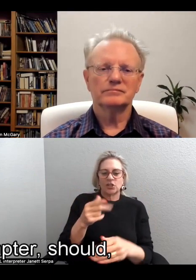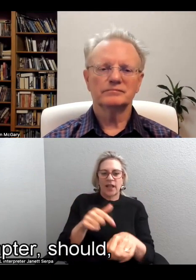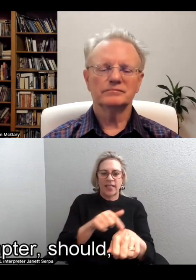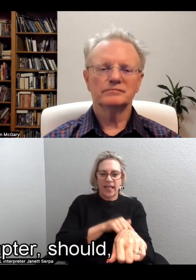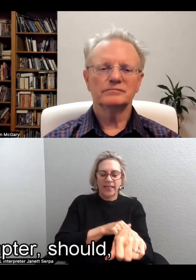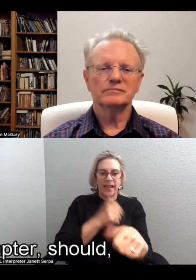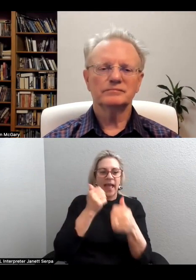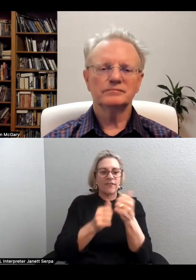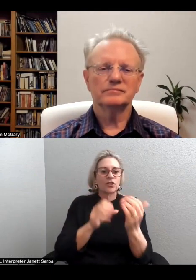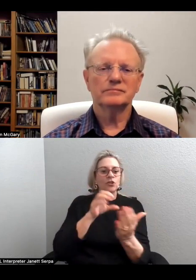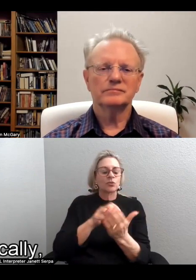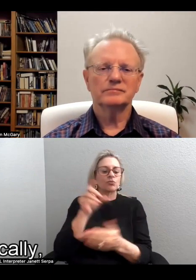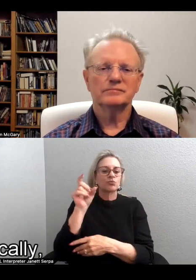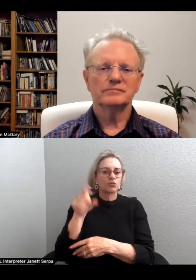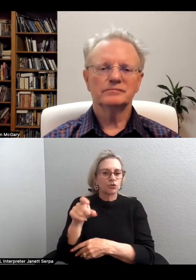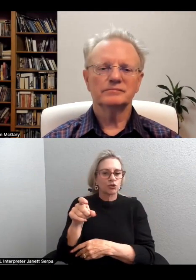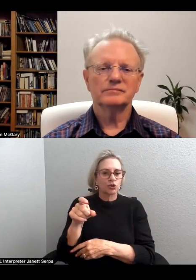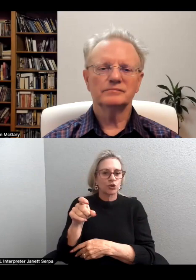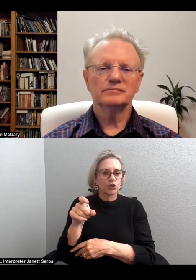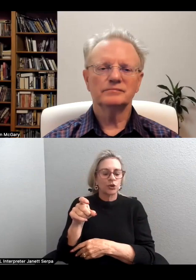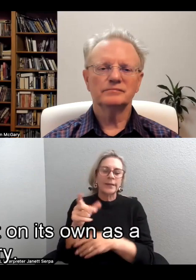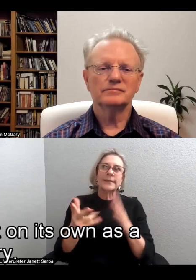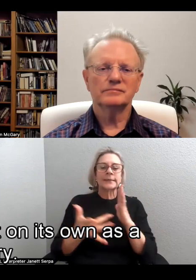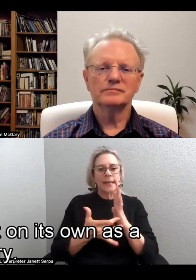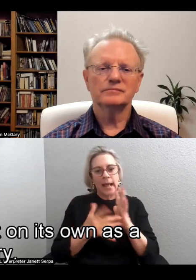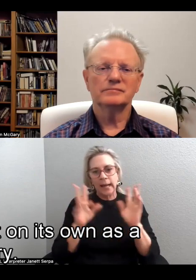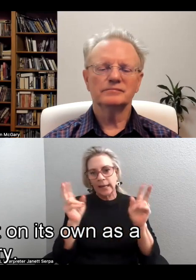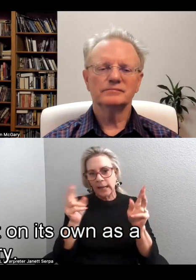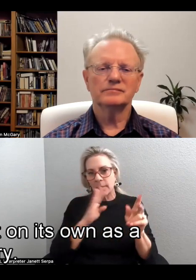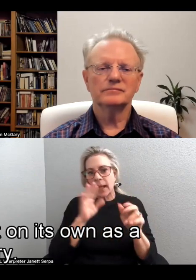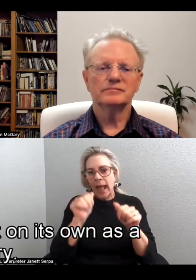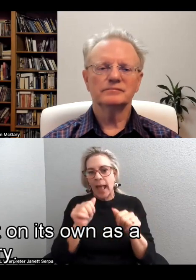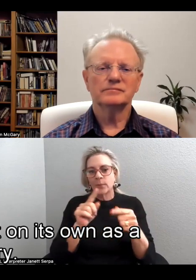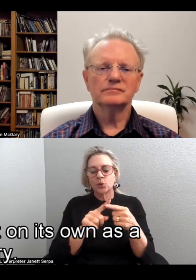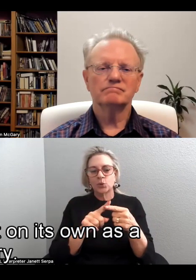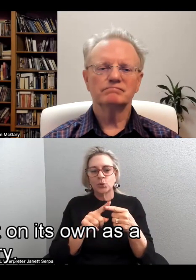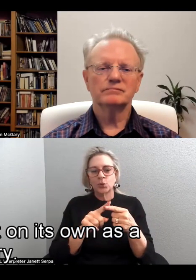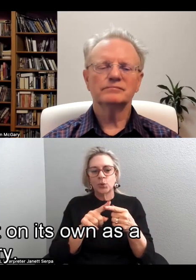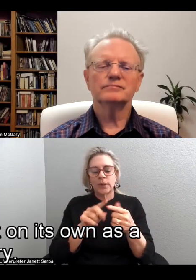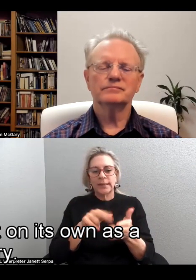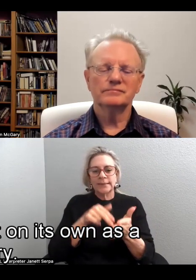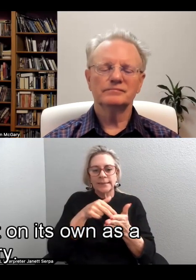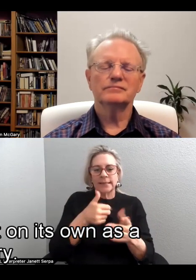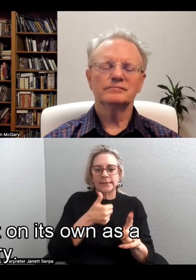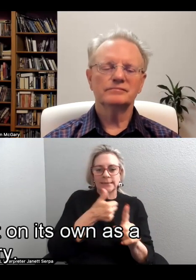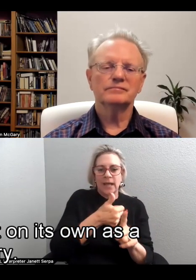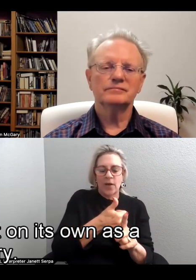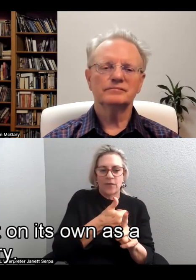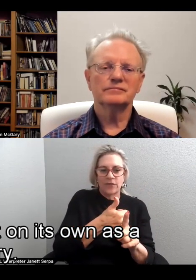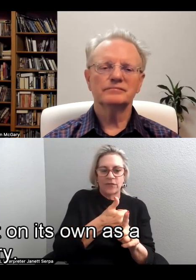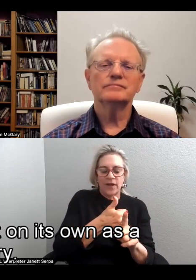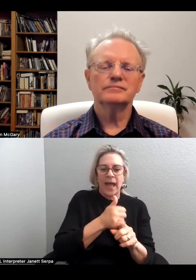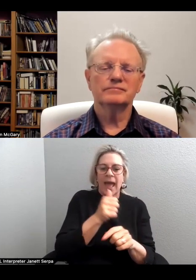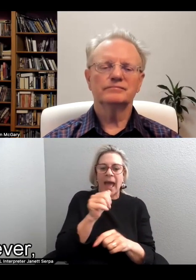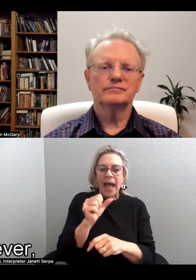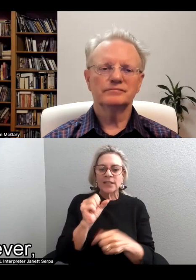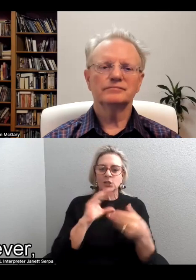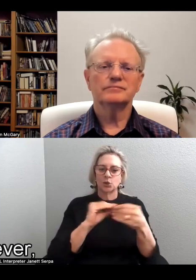chapter should technically be able to stand on its own as a story.